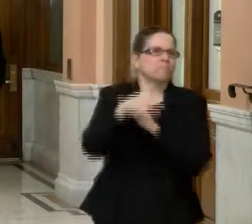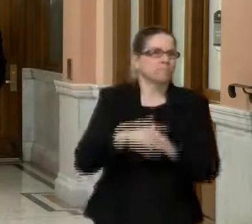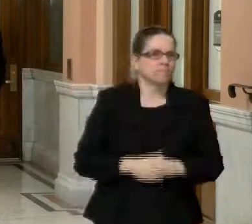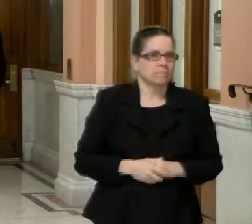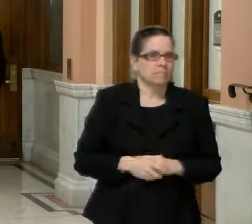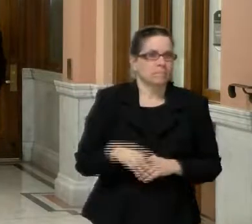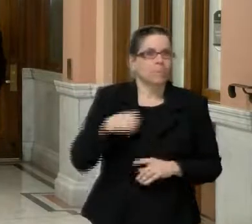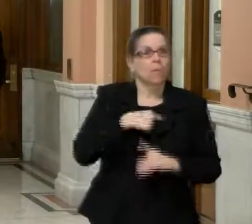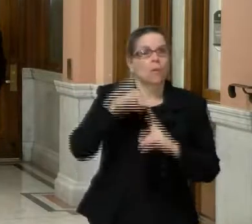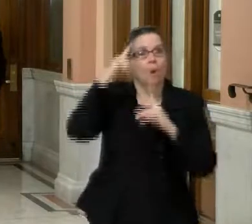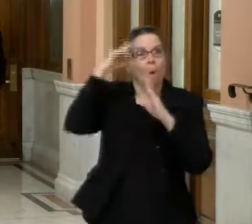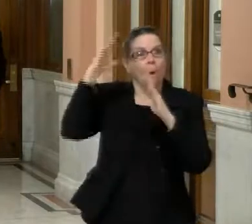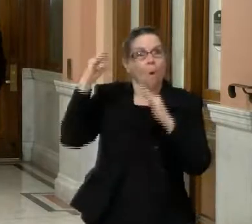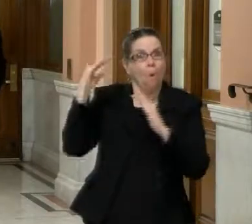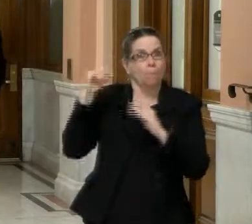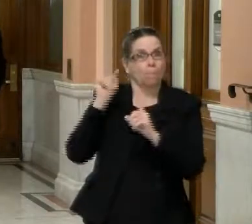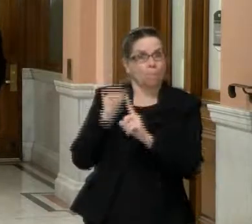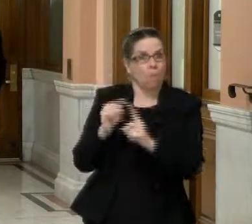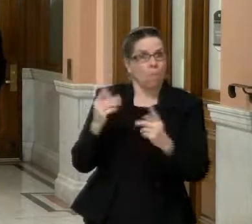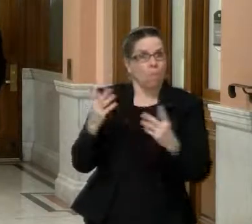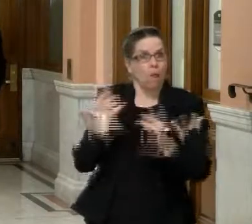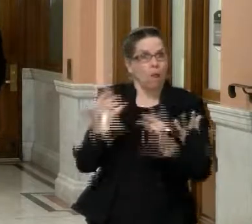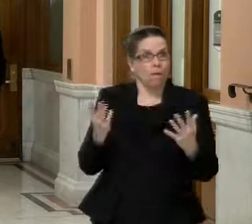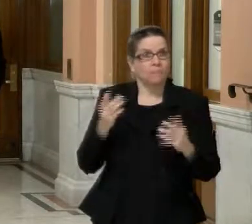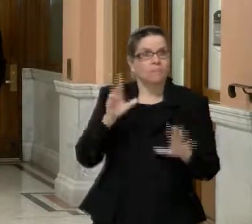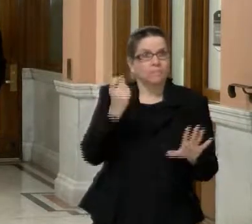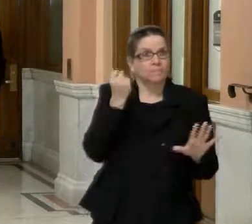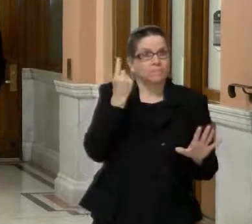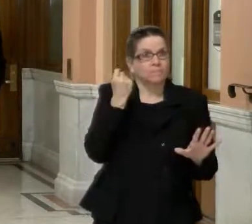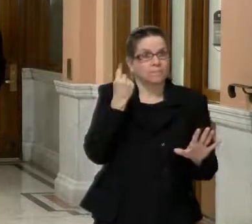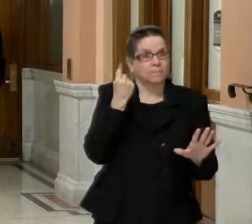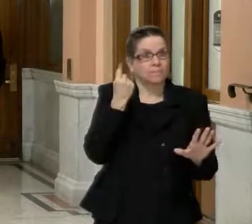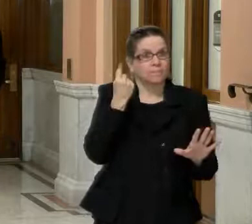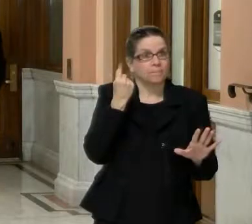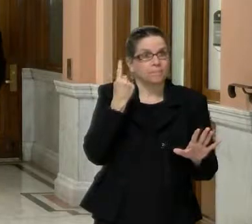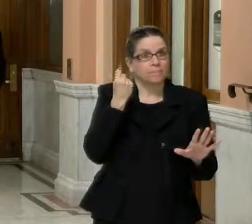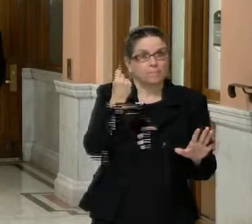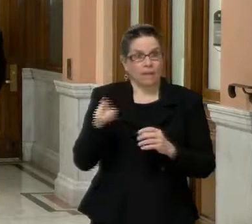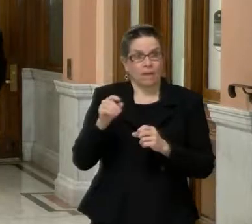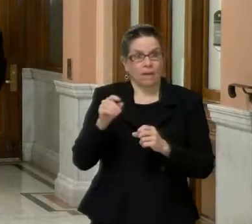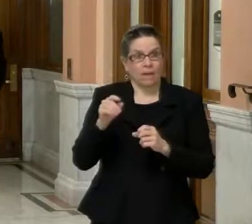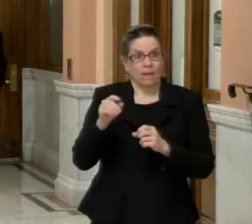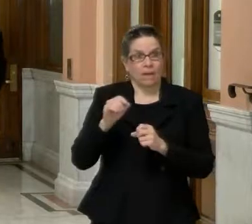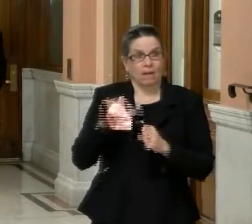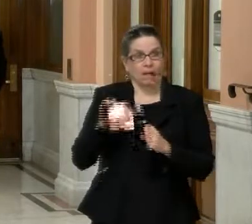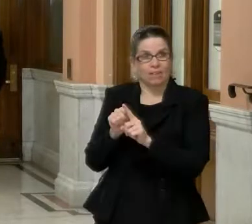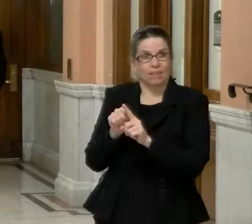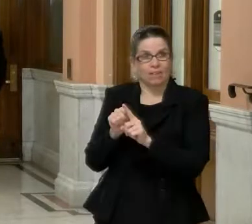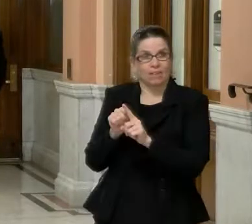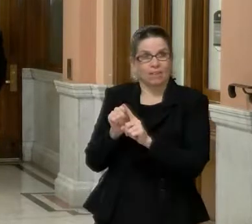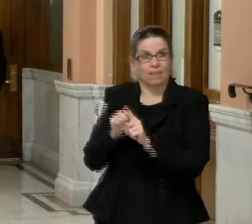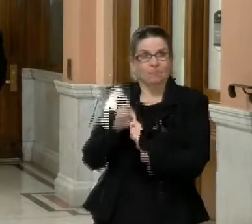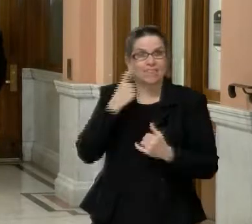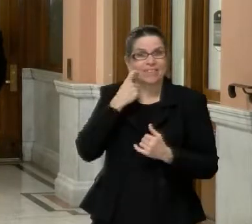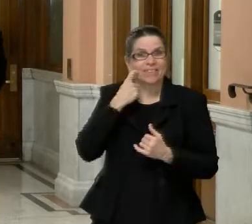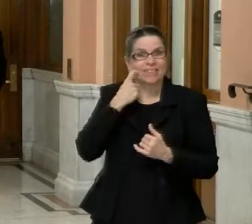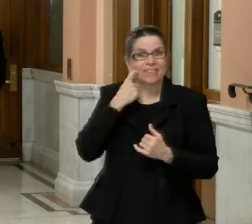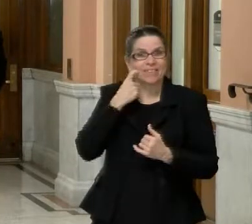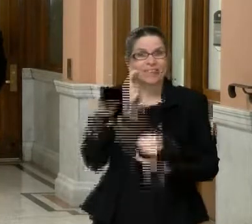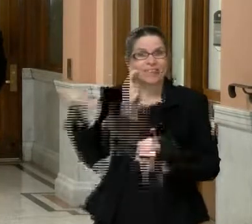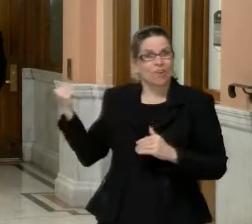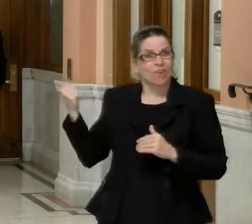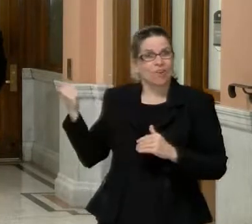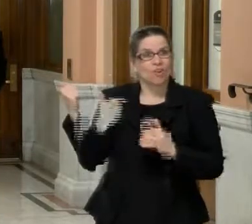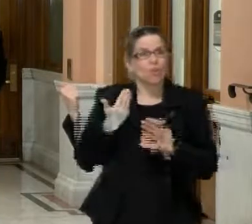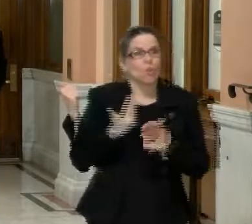but the one thing that's giving us cause is the, the strain that, uh, Mayor Petty referenced, the, the UK